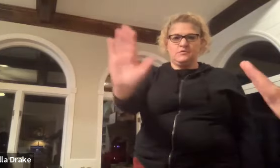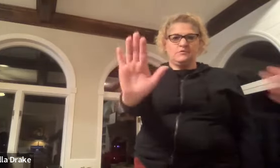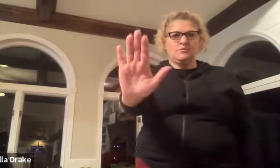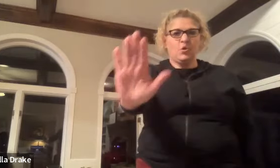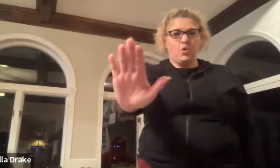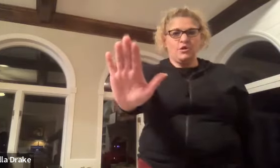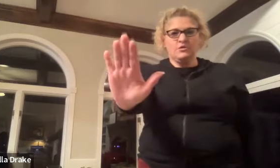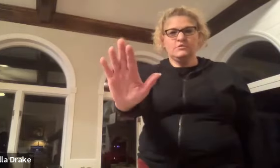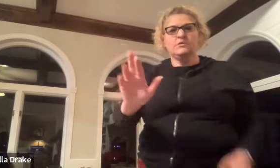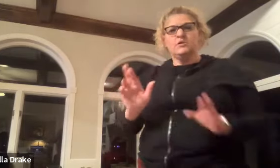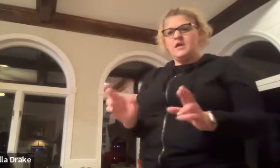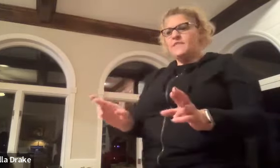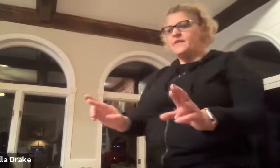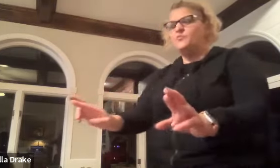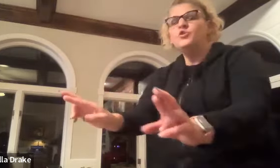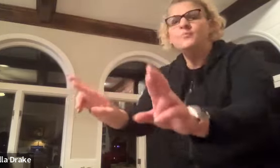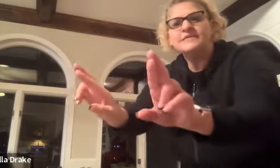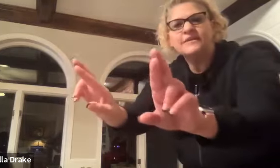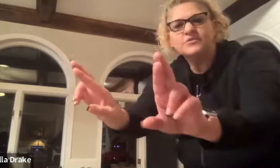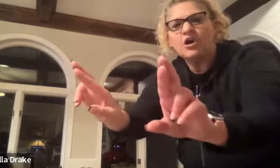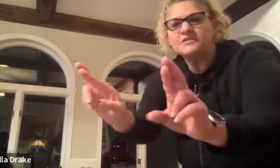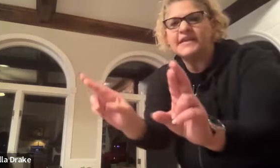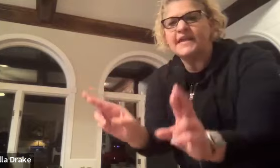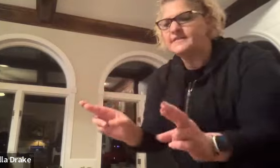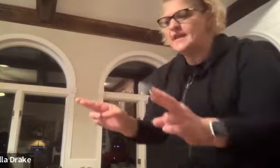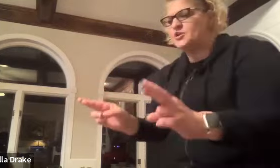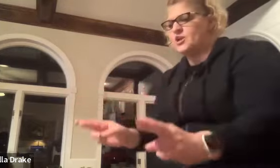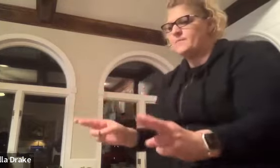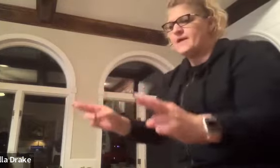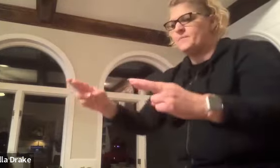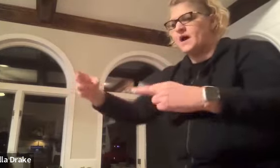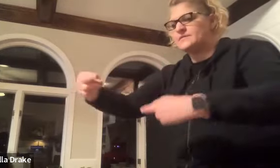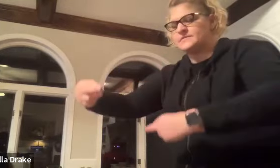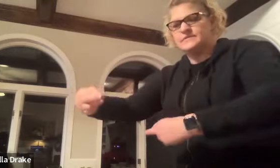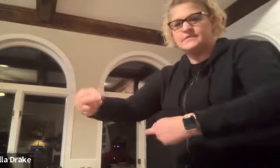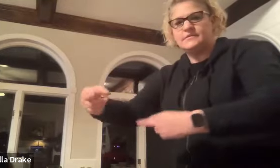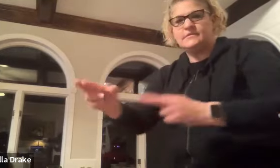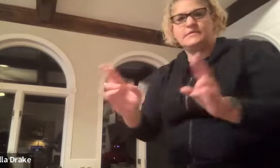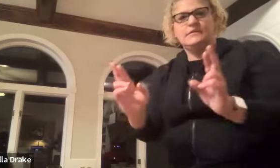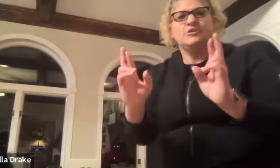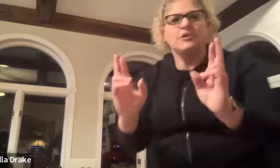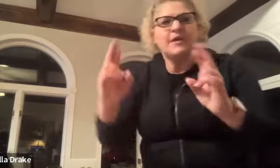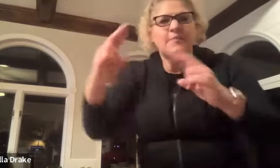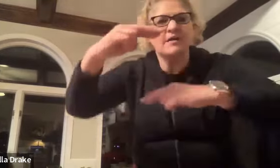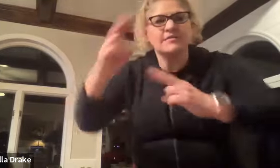your door and then room is those r's again and you're going to make a box you're going to make a box